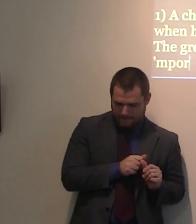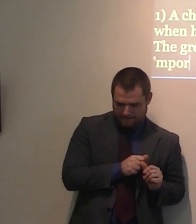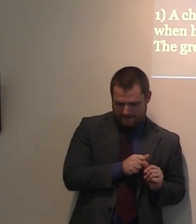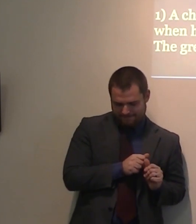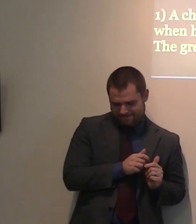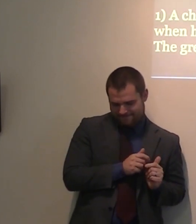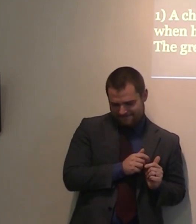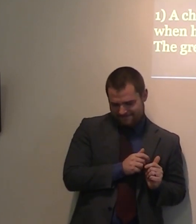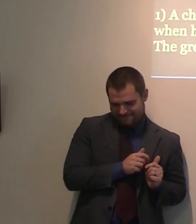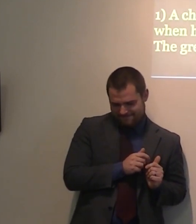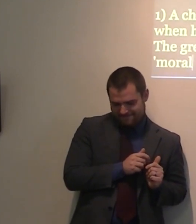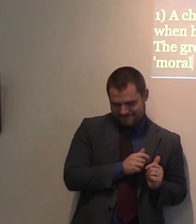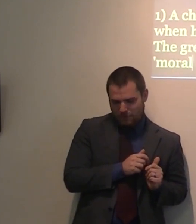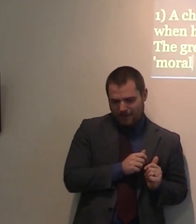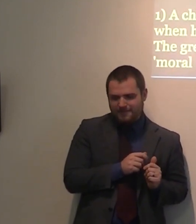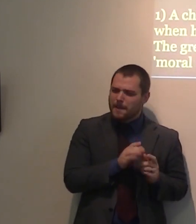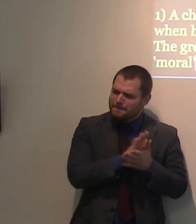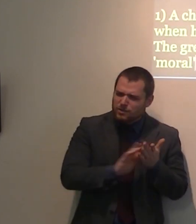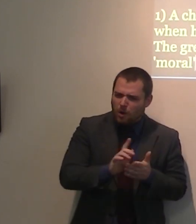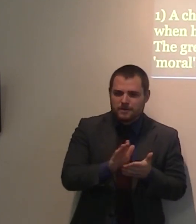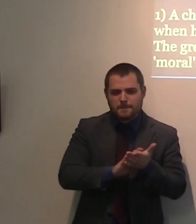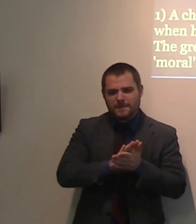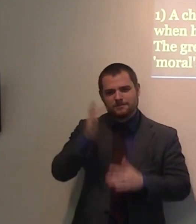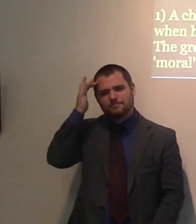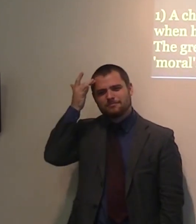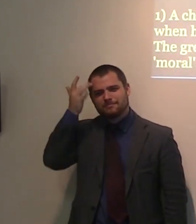lost its mind? Can salt lost its flavor?